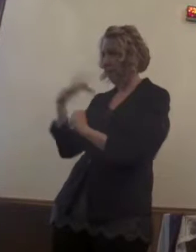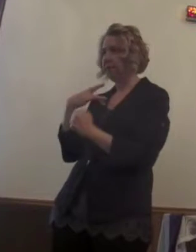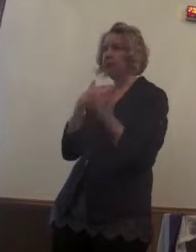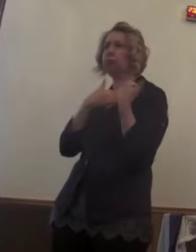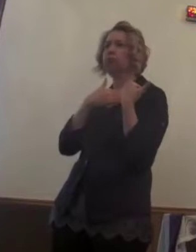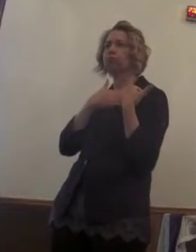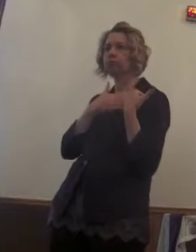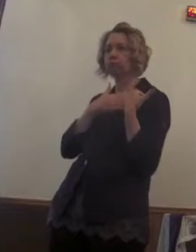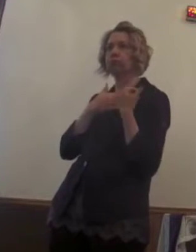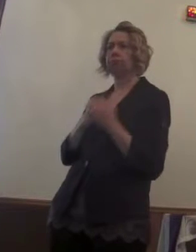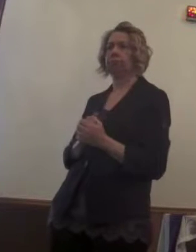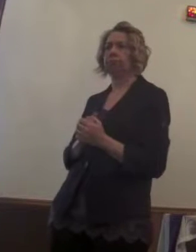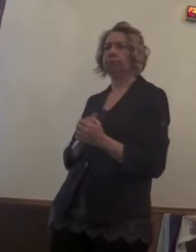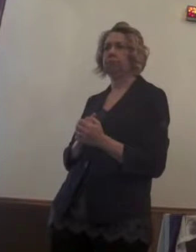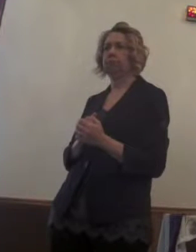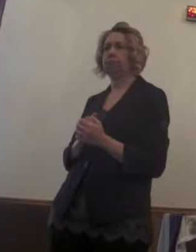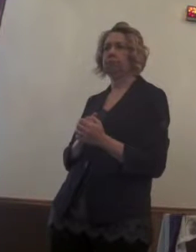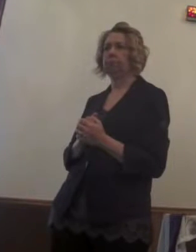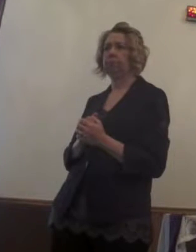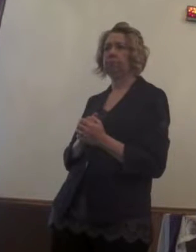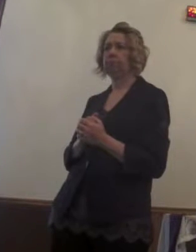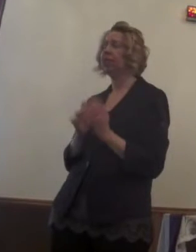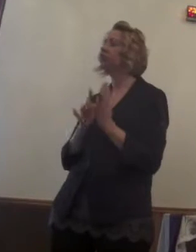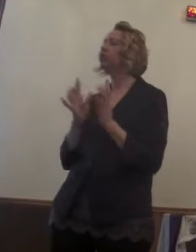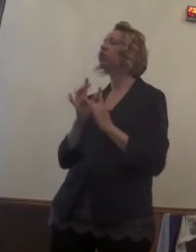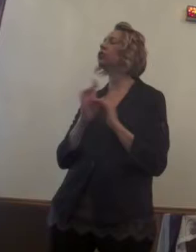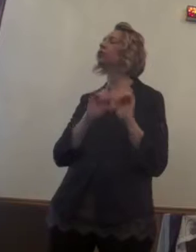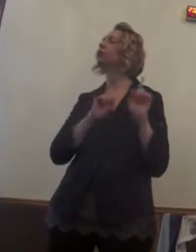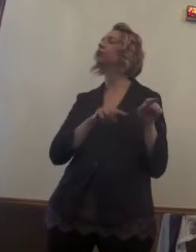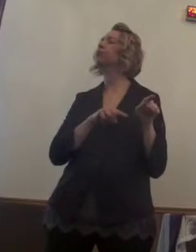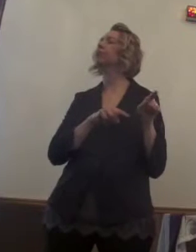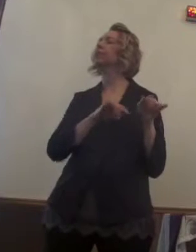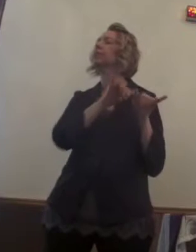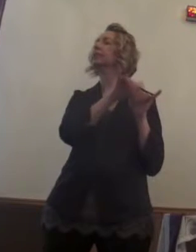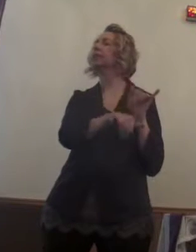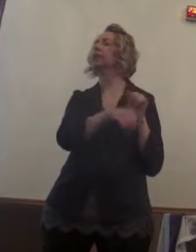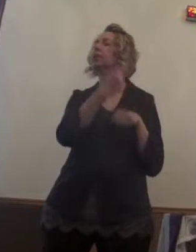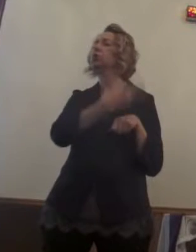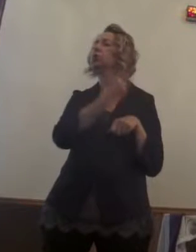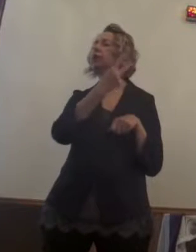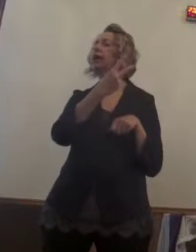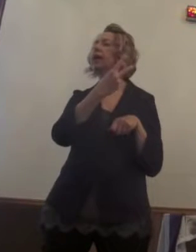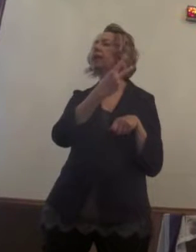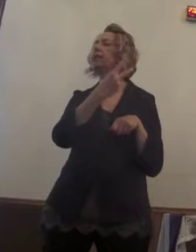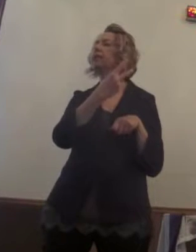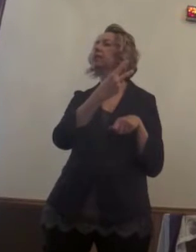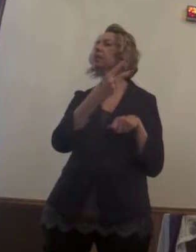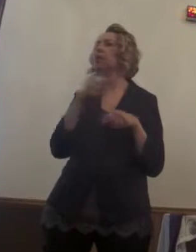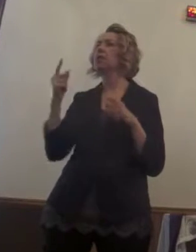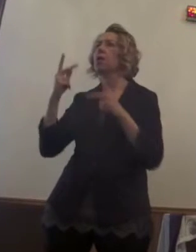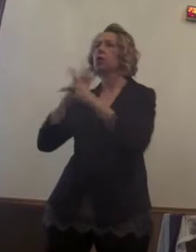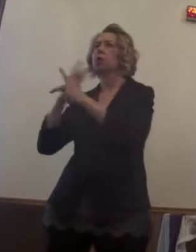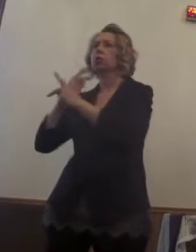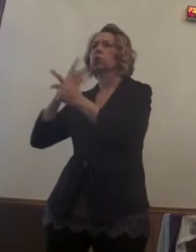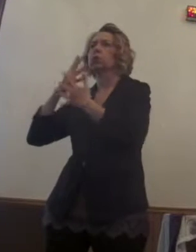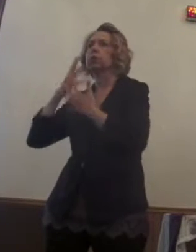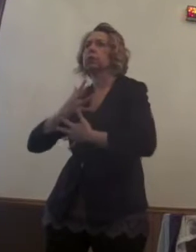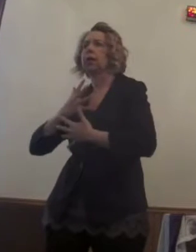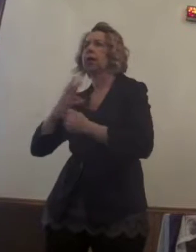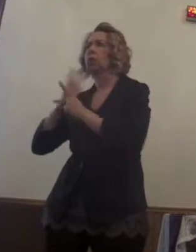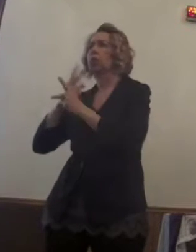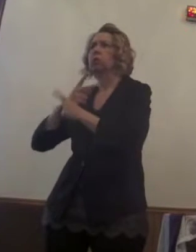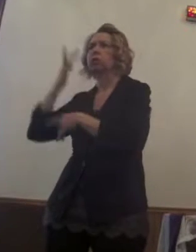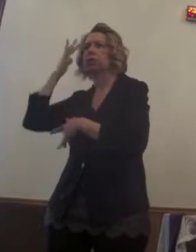That it was taking an extra couple days to respond to Mary and Martha's summons to come whatever.